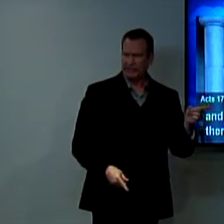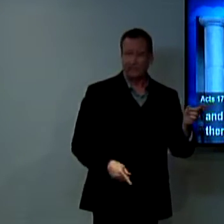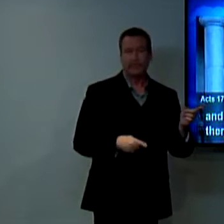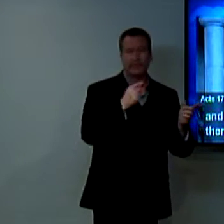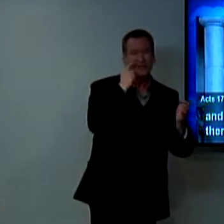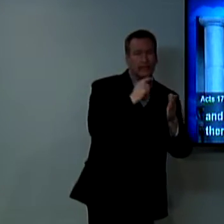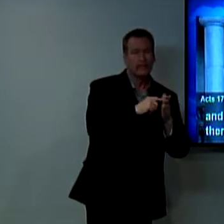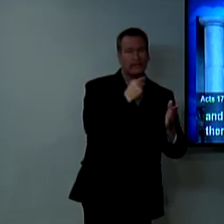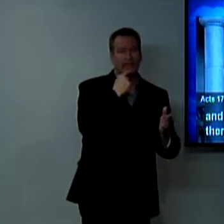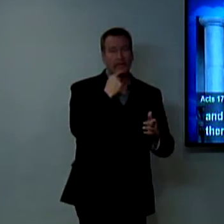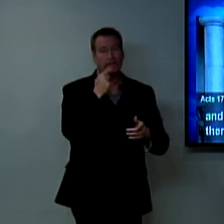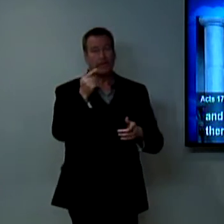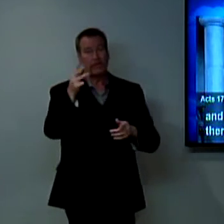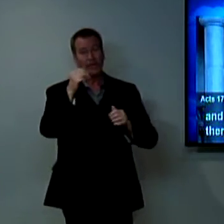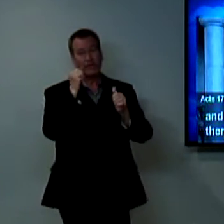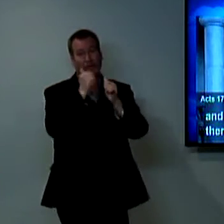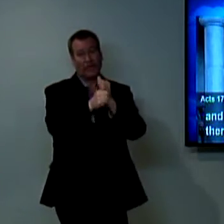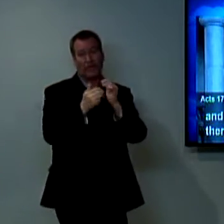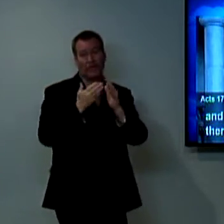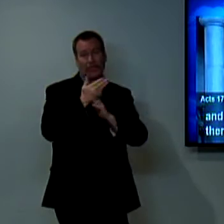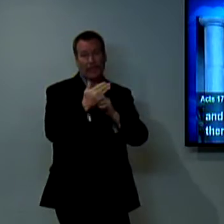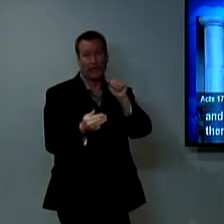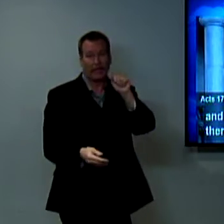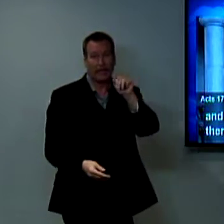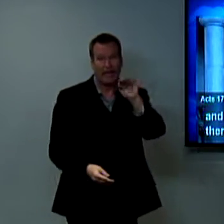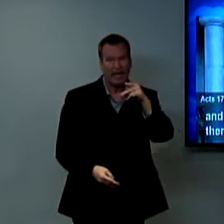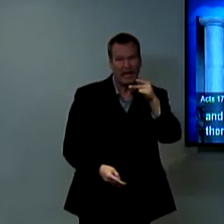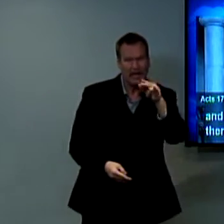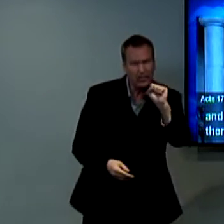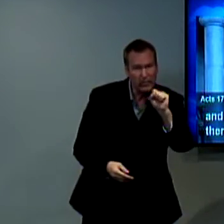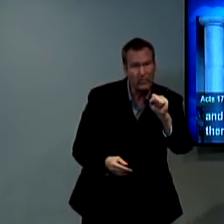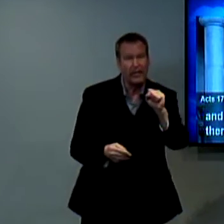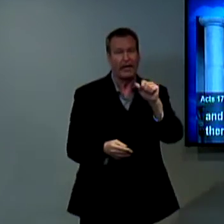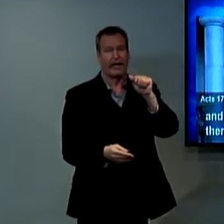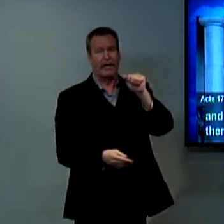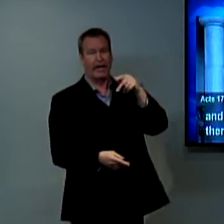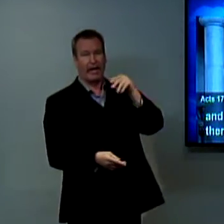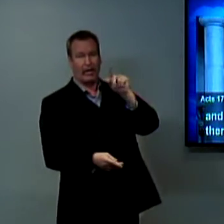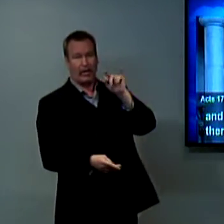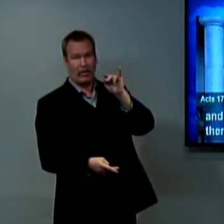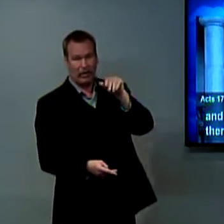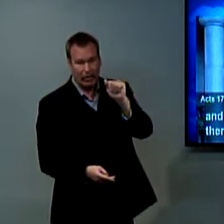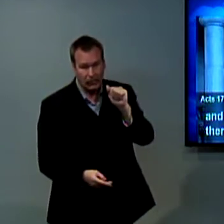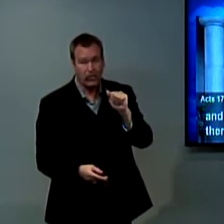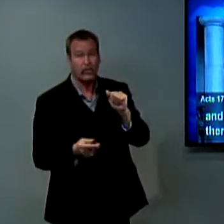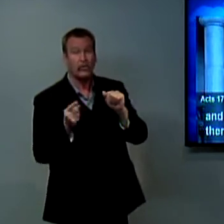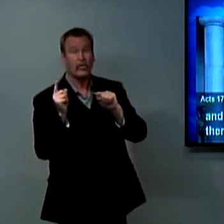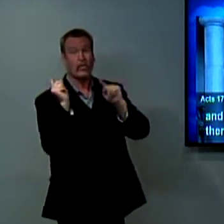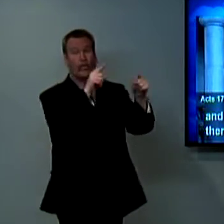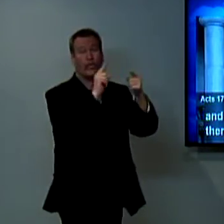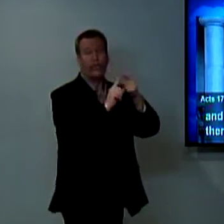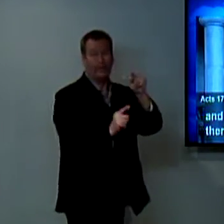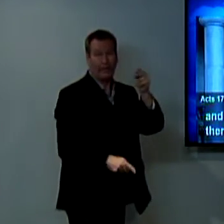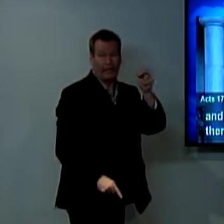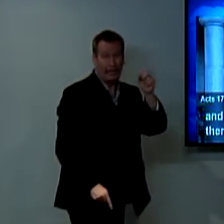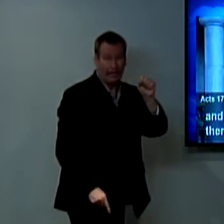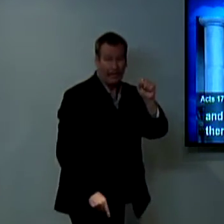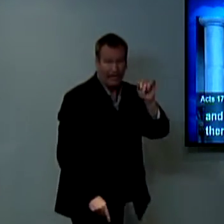in all of these different towns and it's really interesting reading but it says in Acts it when they had passed through Amphipolis and